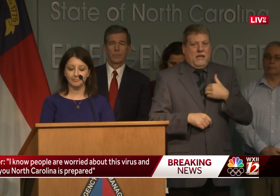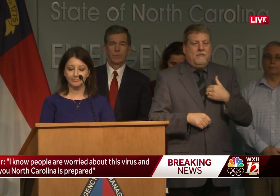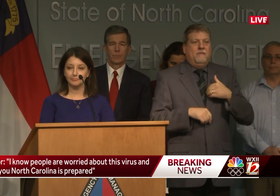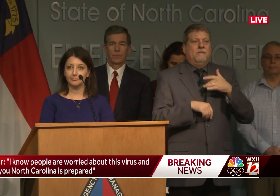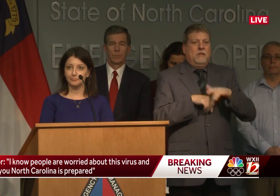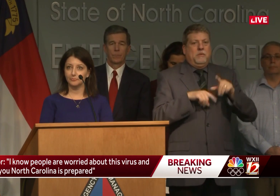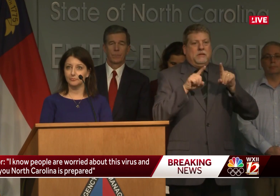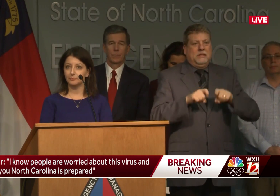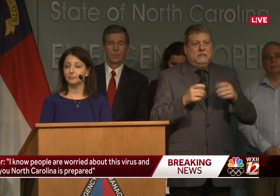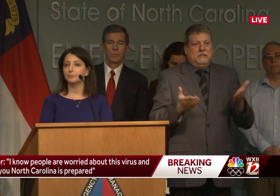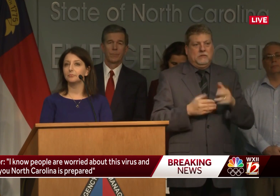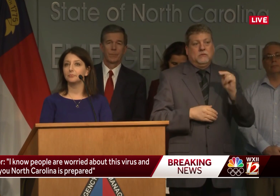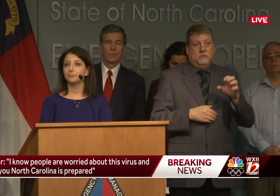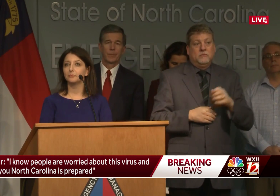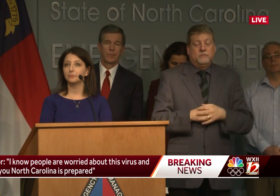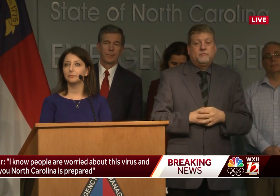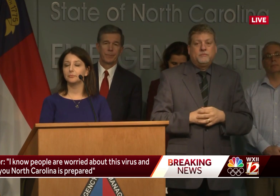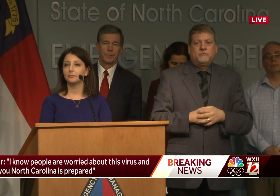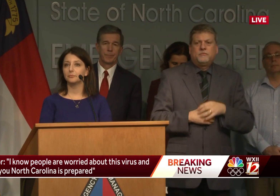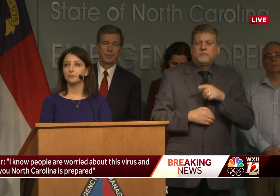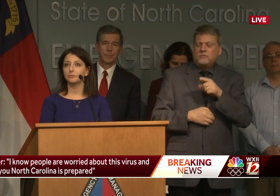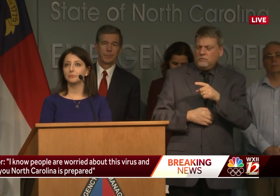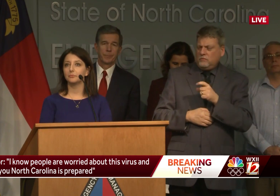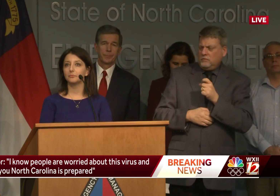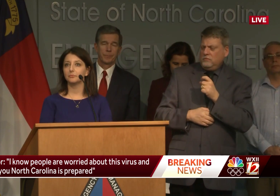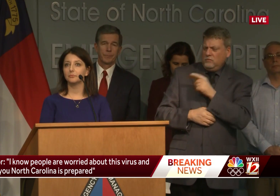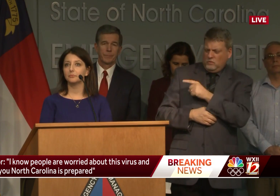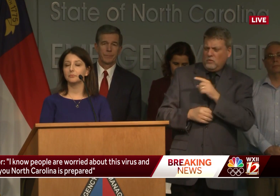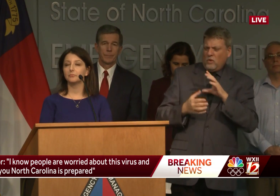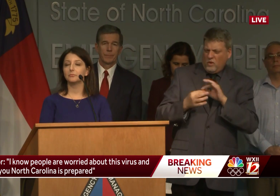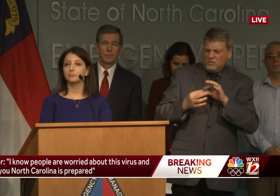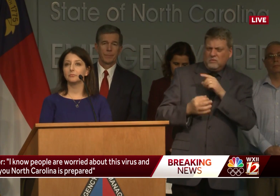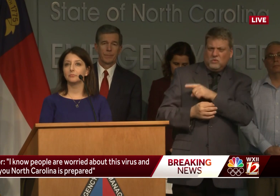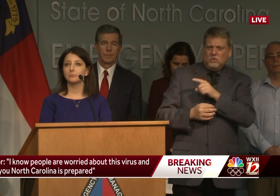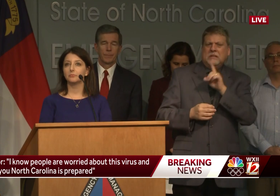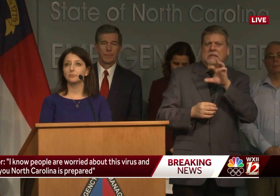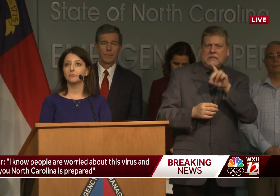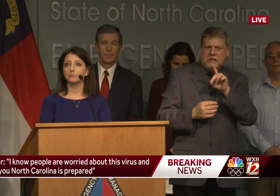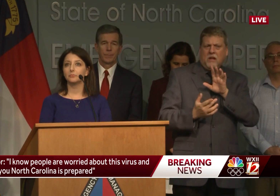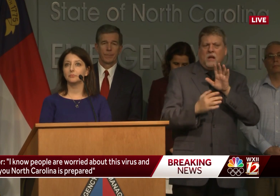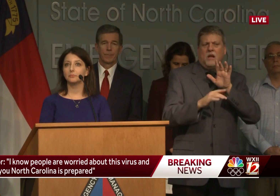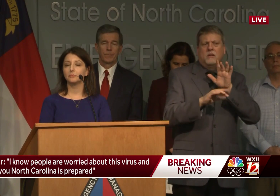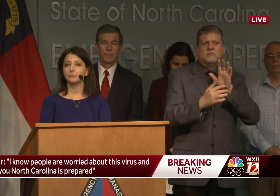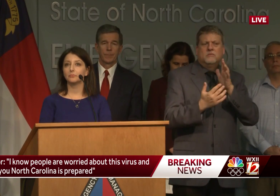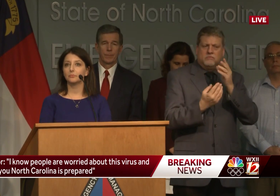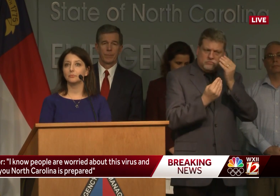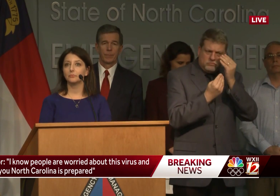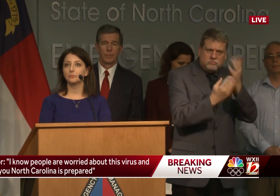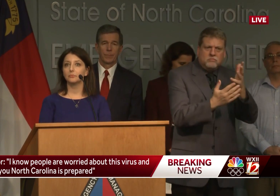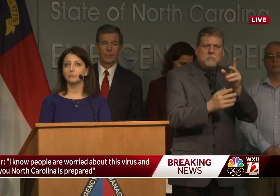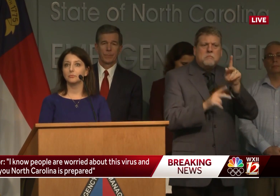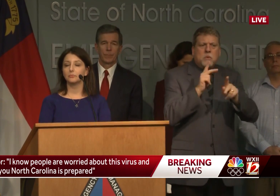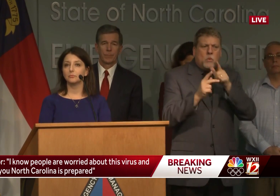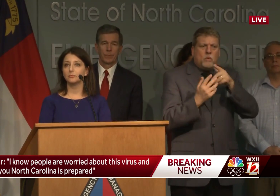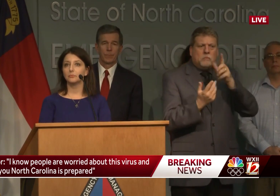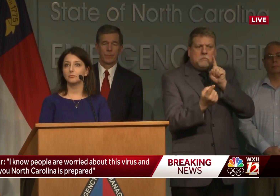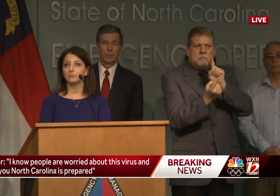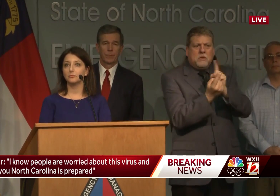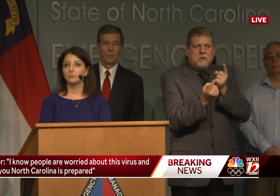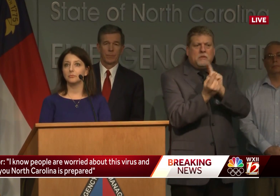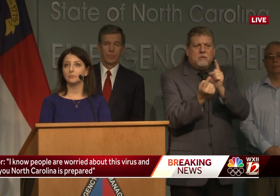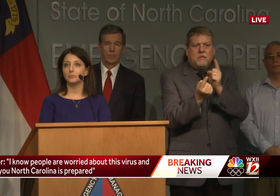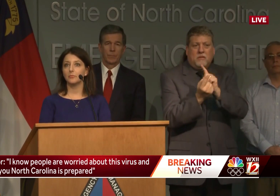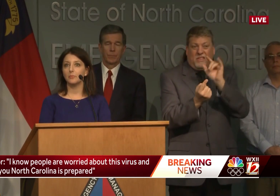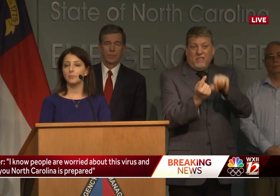Carolina. And being that you said that you reached out to some of the other individuals who were in close contact with that specific